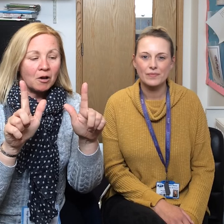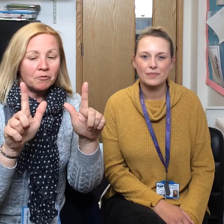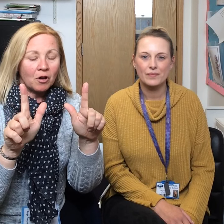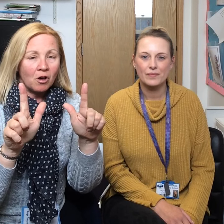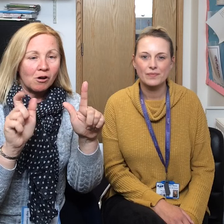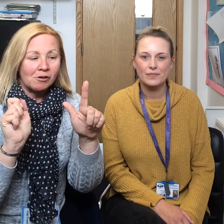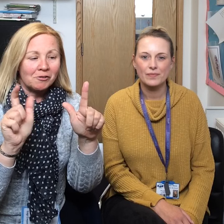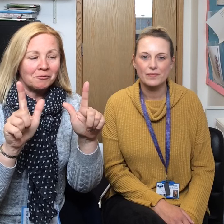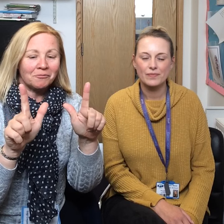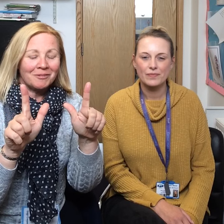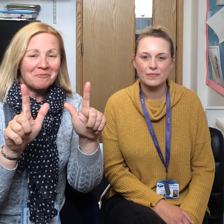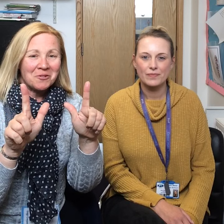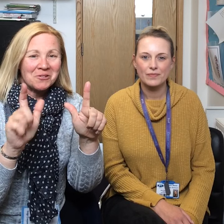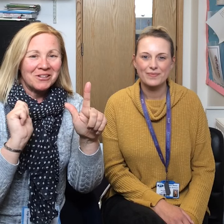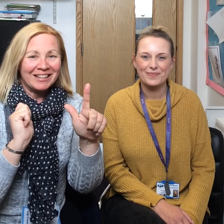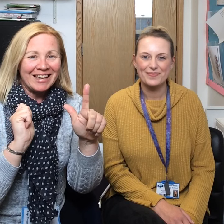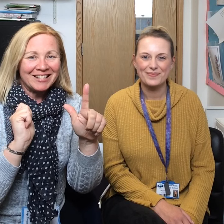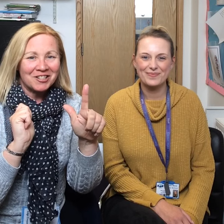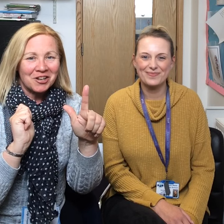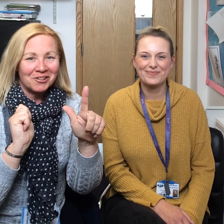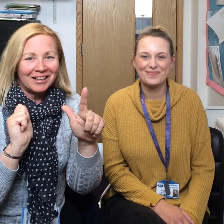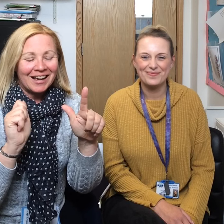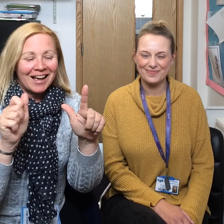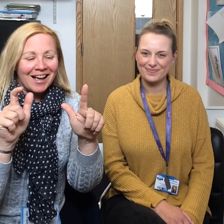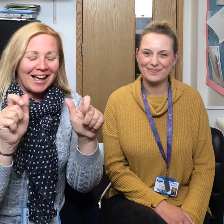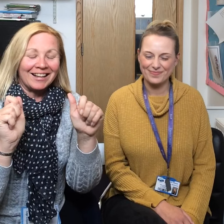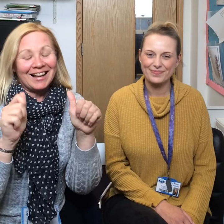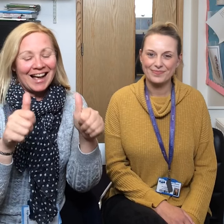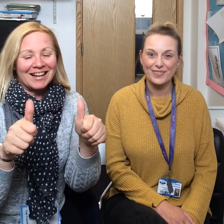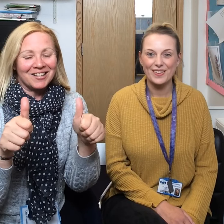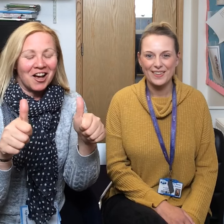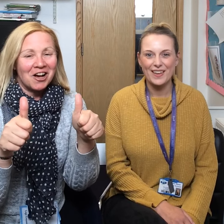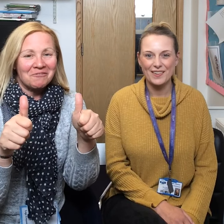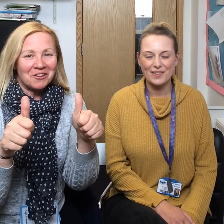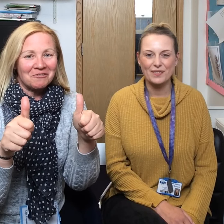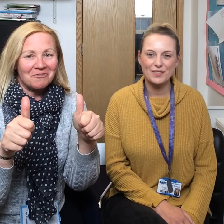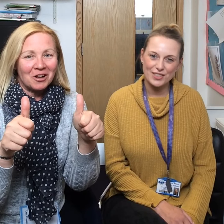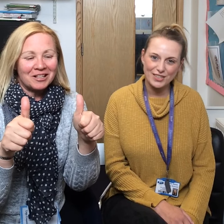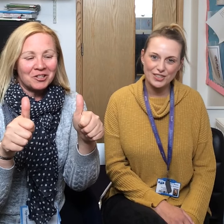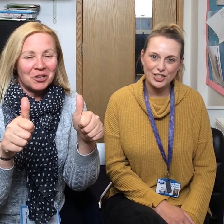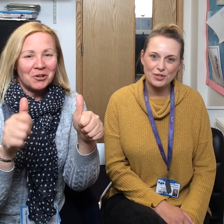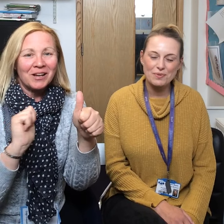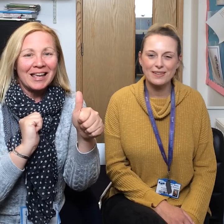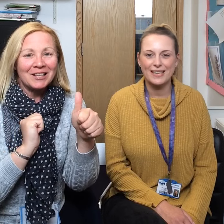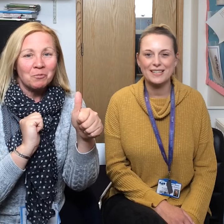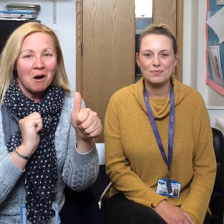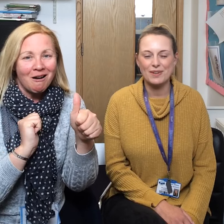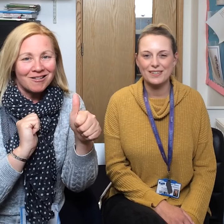half of four is two and half of two is one.